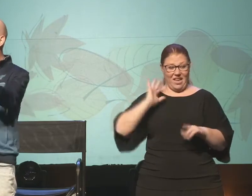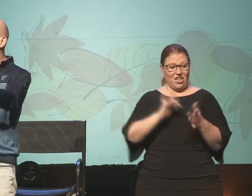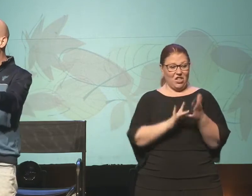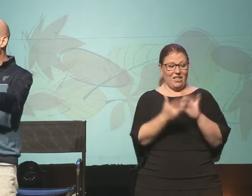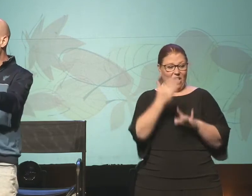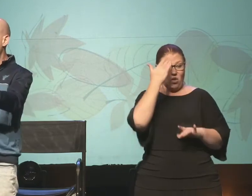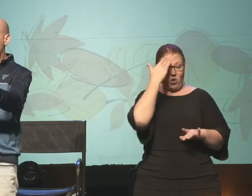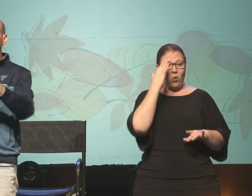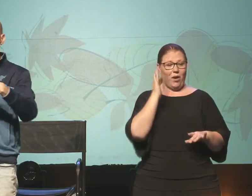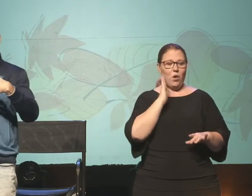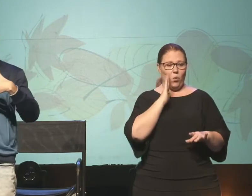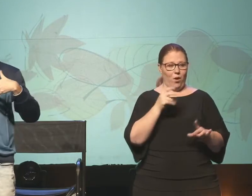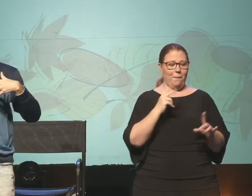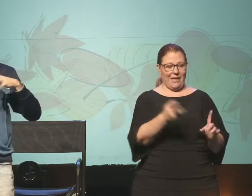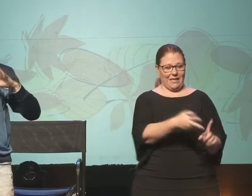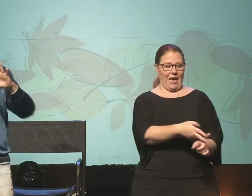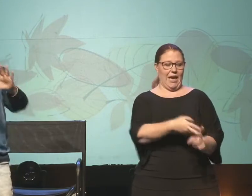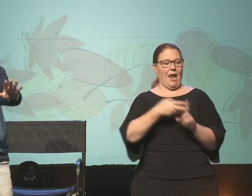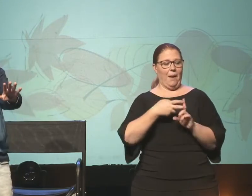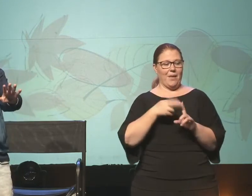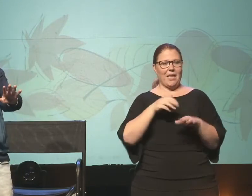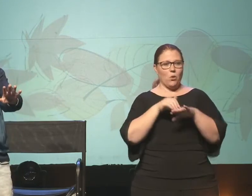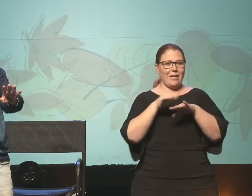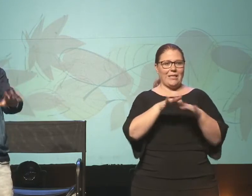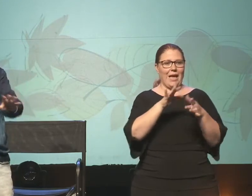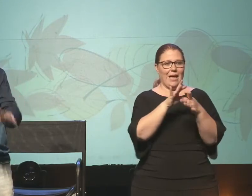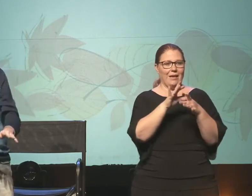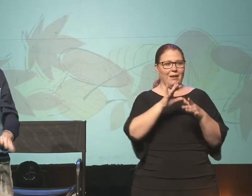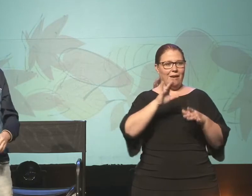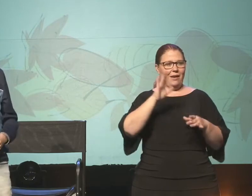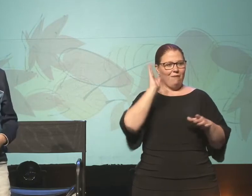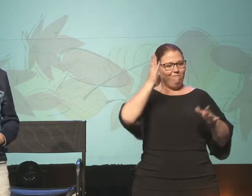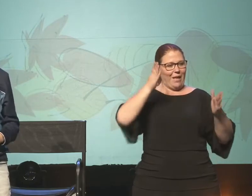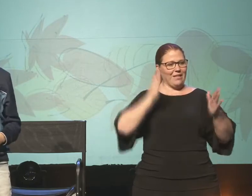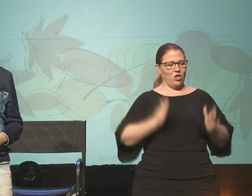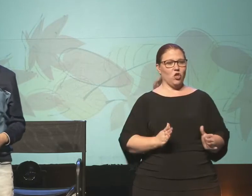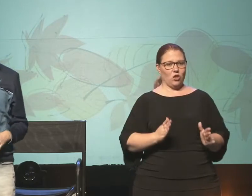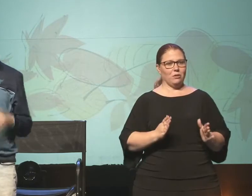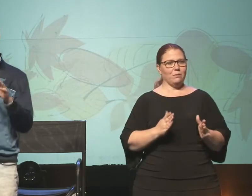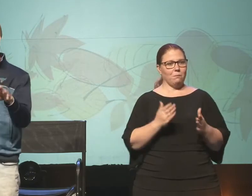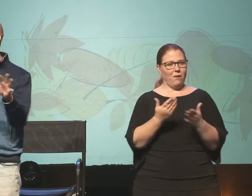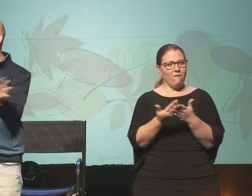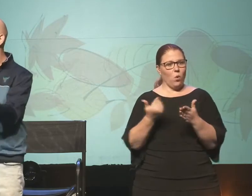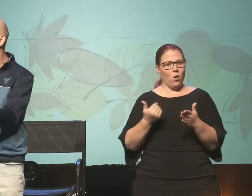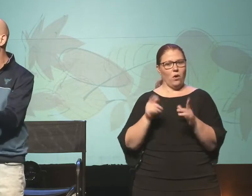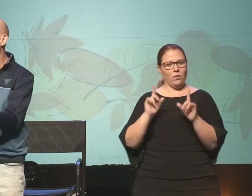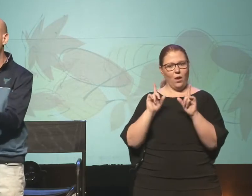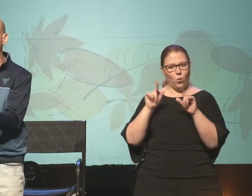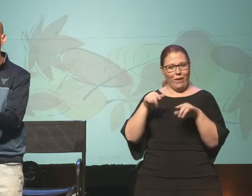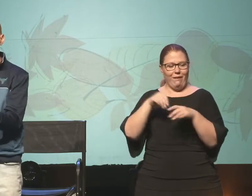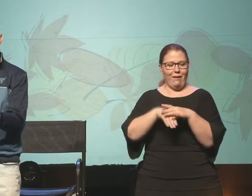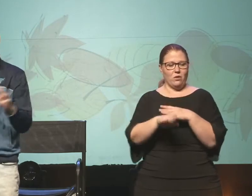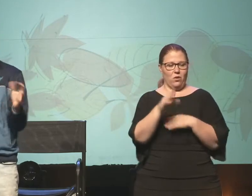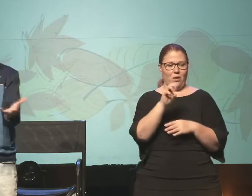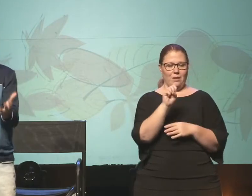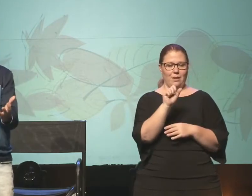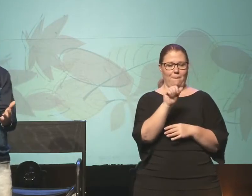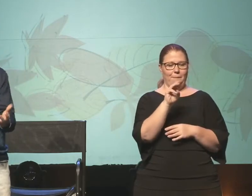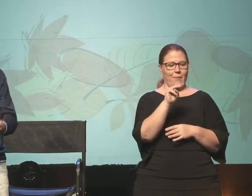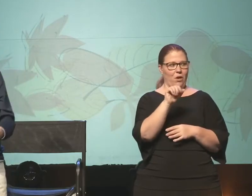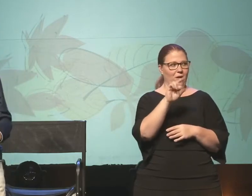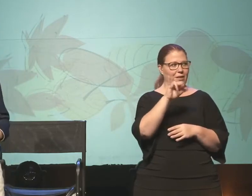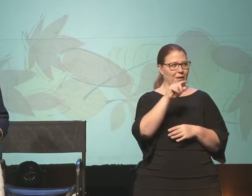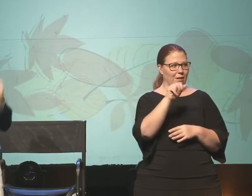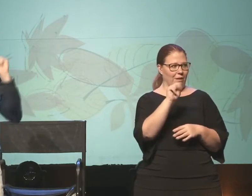he was going to be taken up, and so he sent messengers on ahead of him, is what it says. And they entered a Samaritan village to get ready